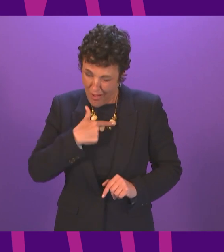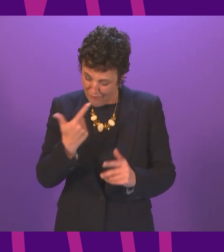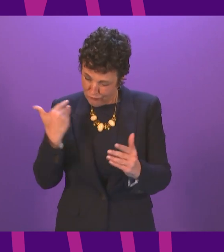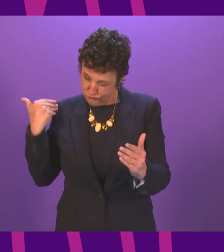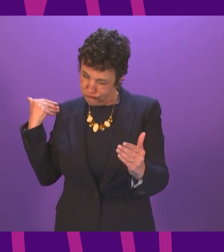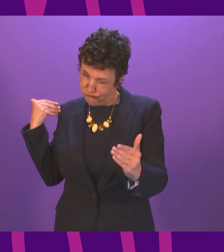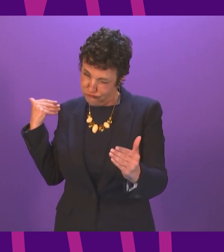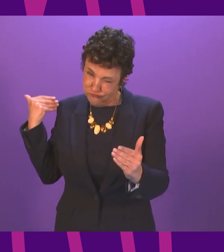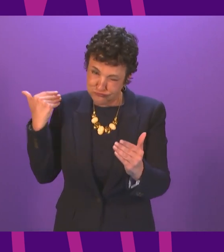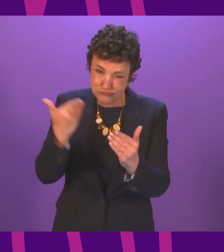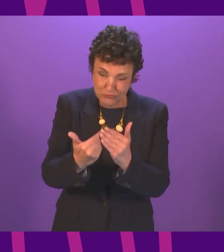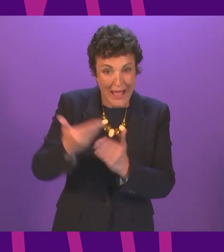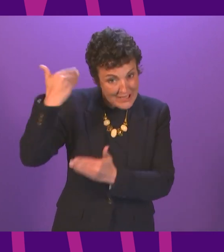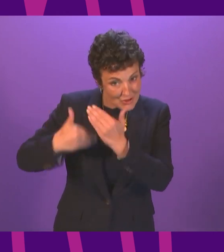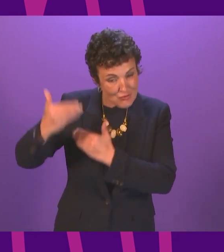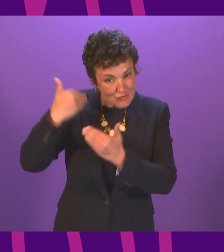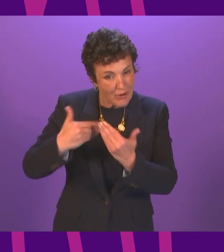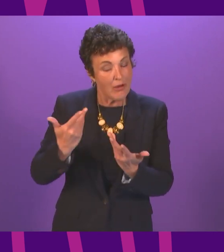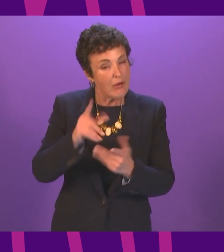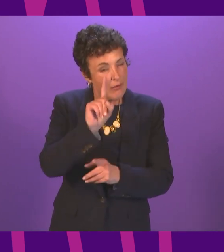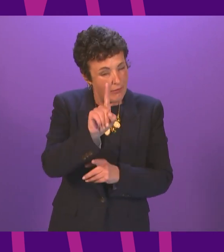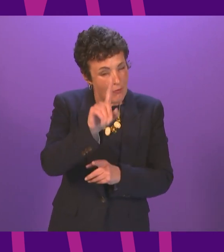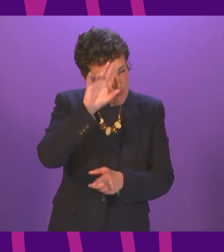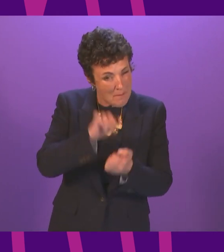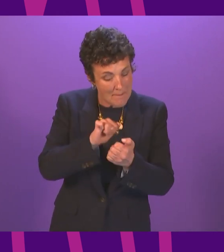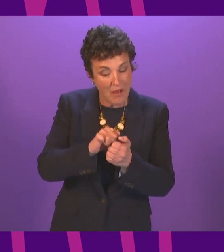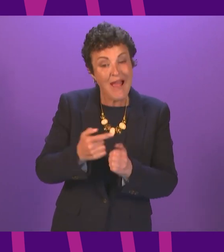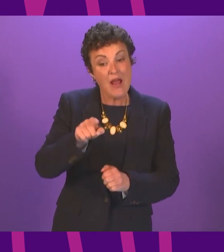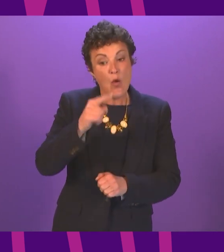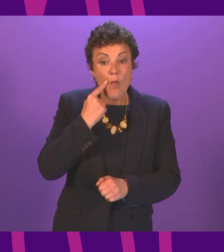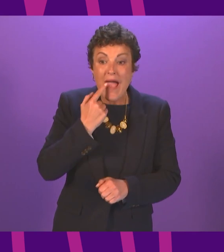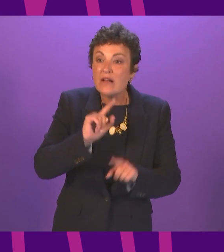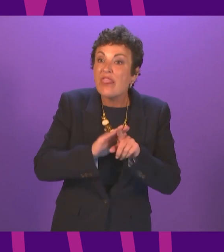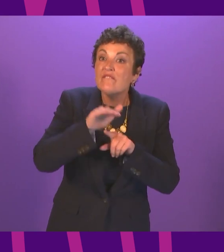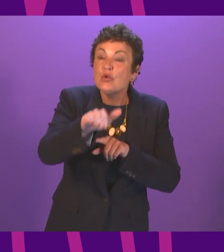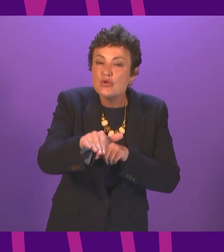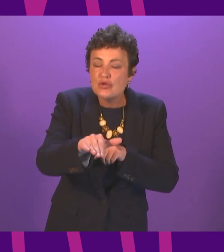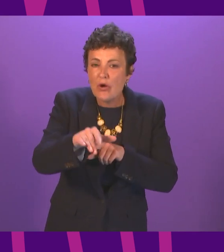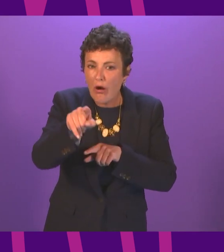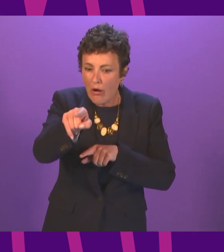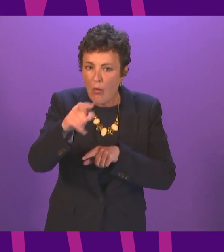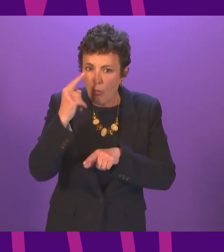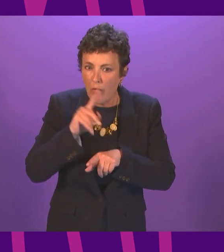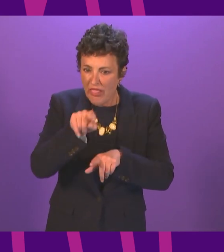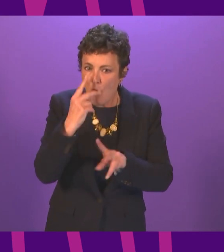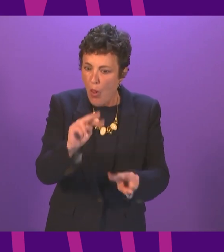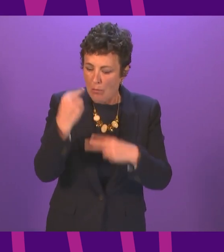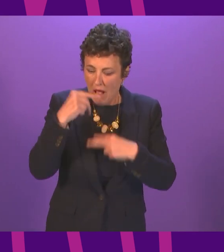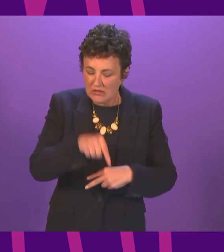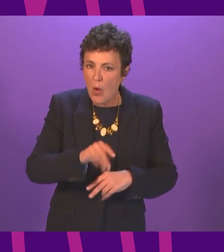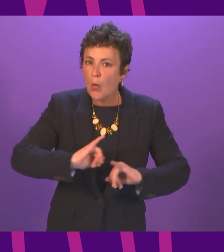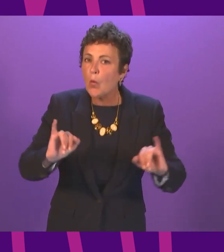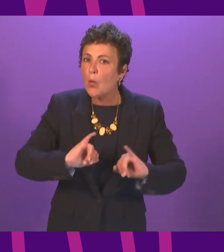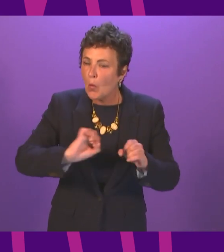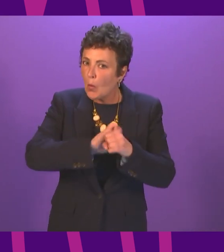greater hope of our future history will record a pandemic of a scale unseen in a century that has profoundly